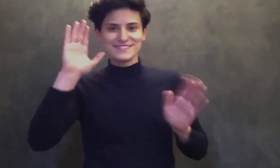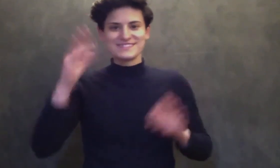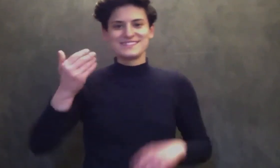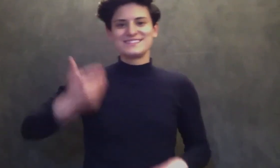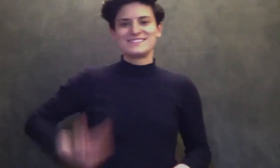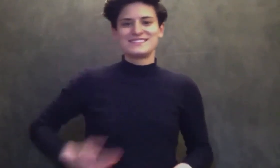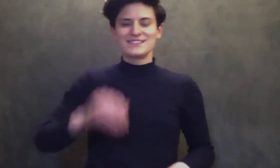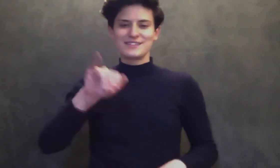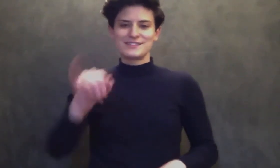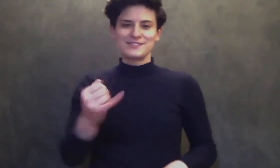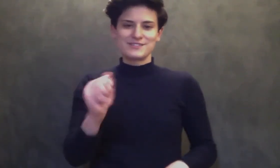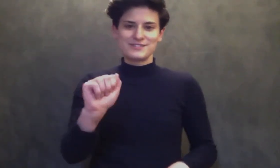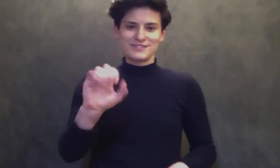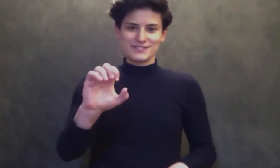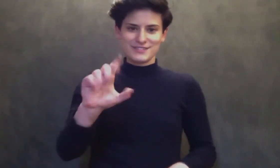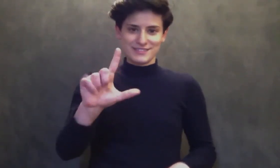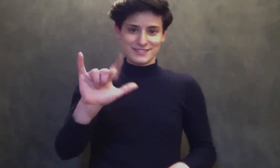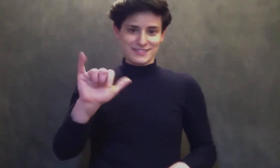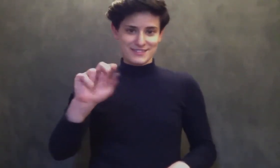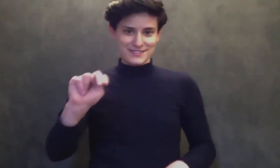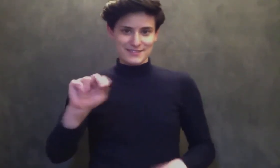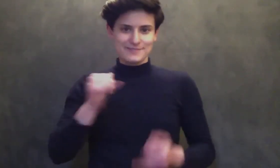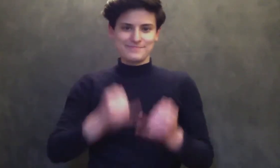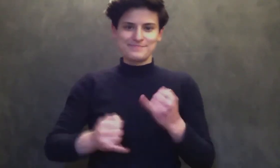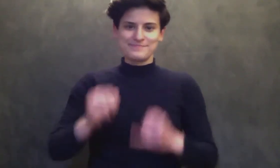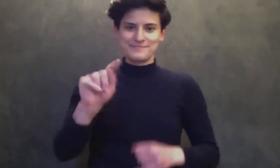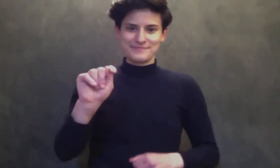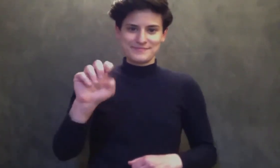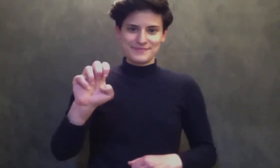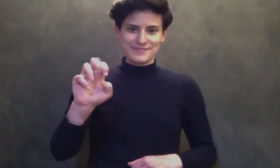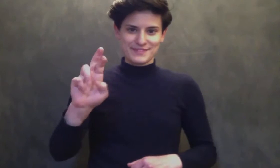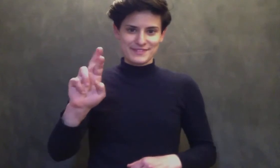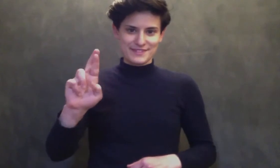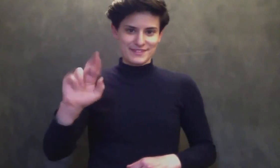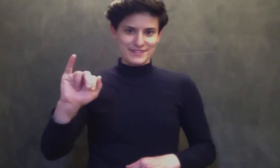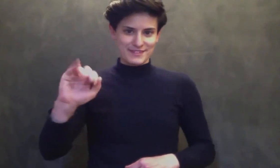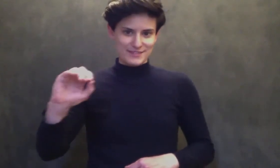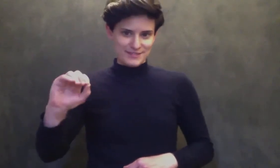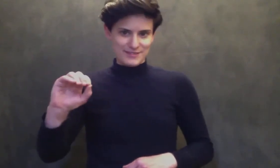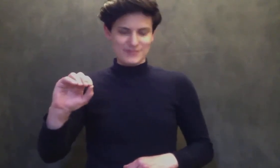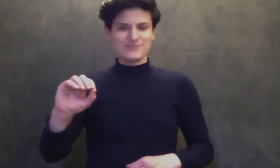Hi, my name is Jacqueline Theriault. My sign name is Jay.